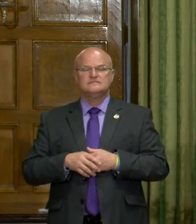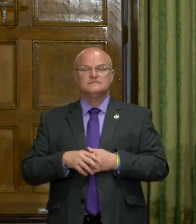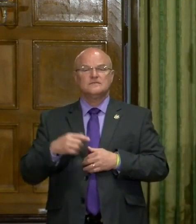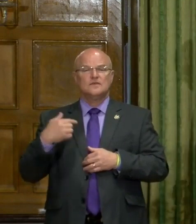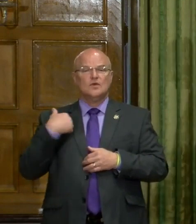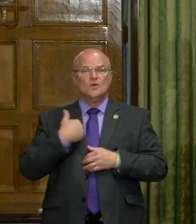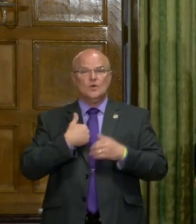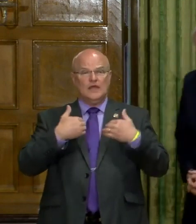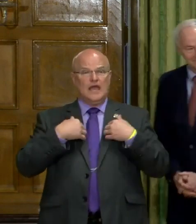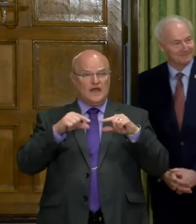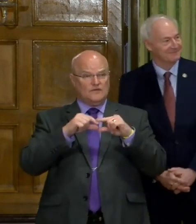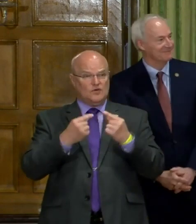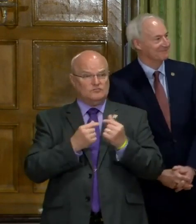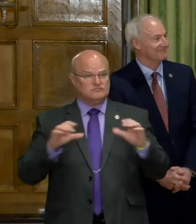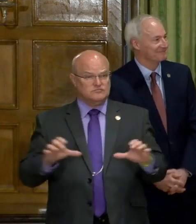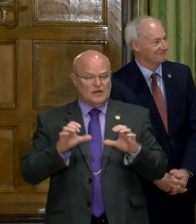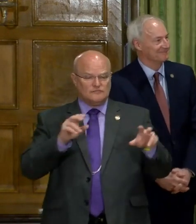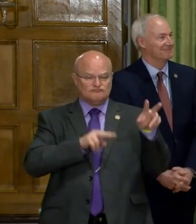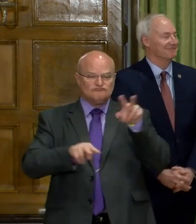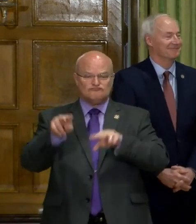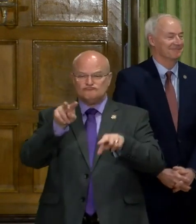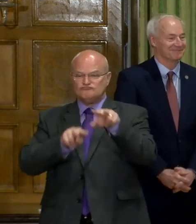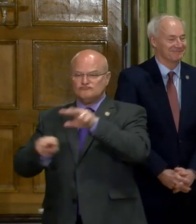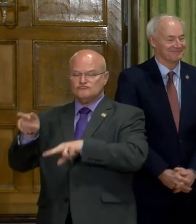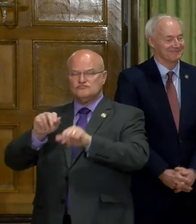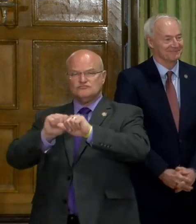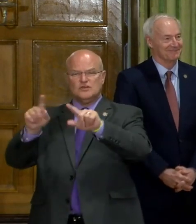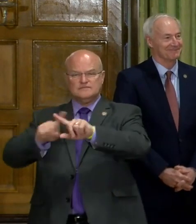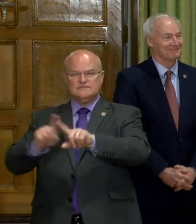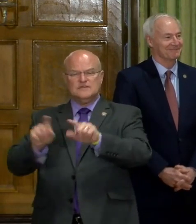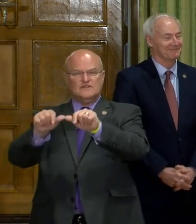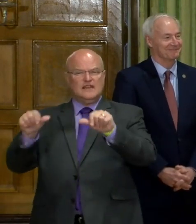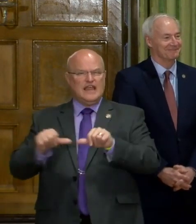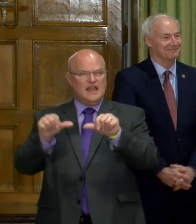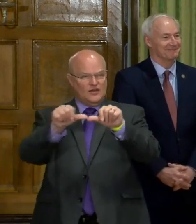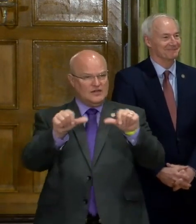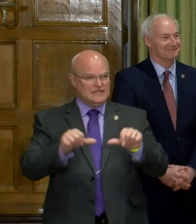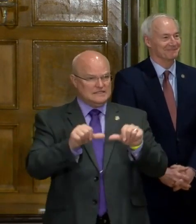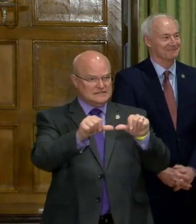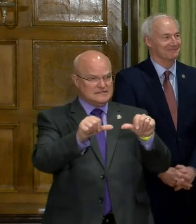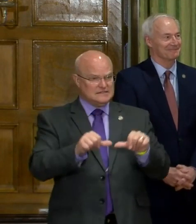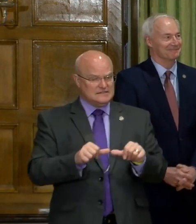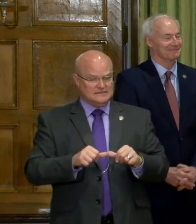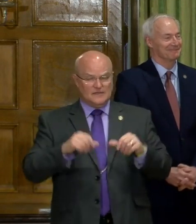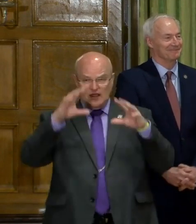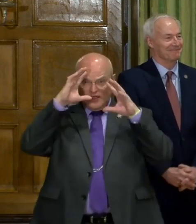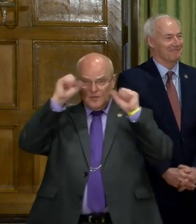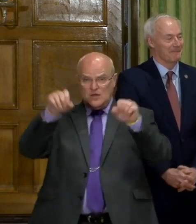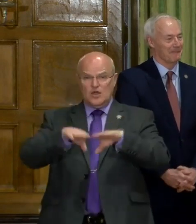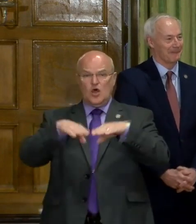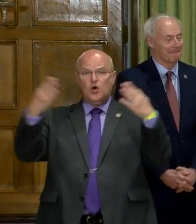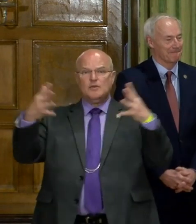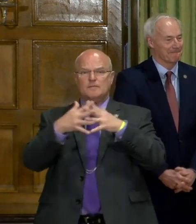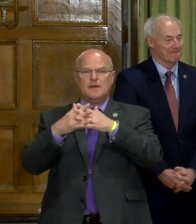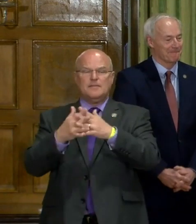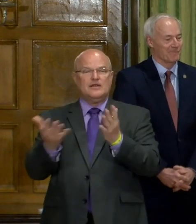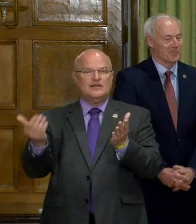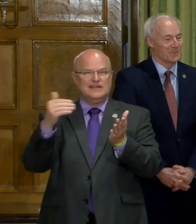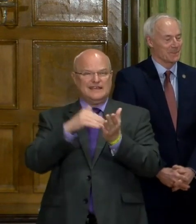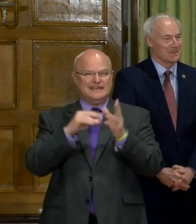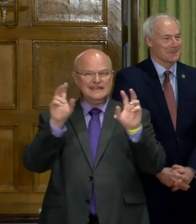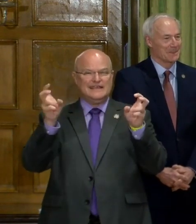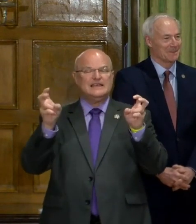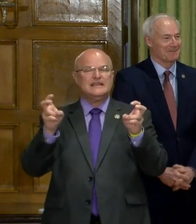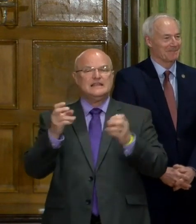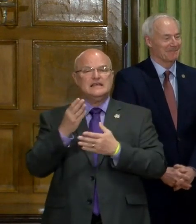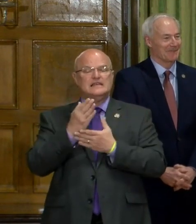We have our group actively looking at all those areas, uh, on the, um, presidents opening up America again. Uh,